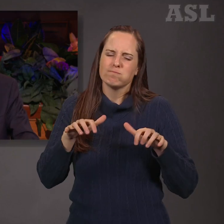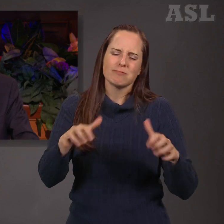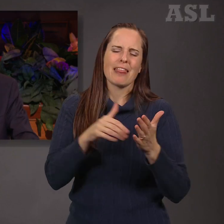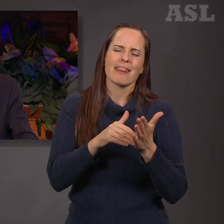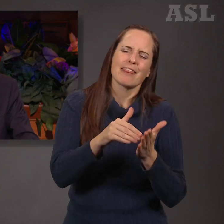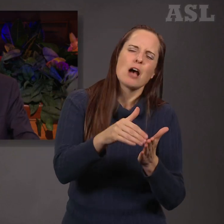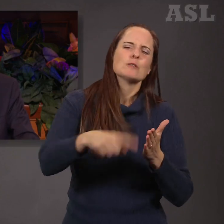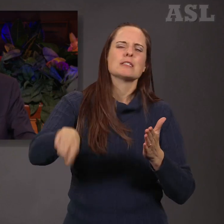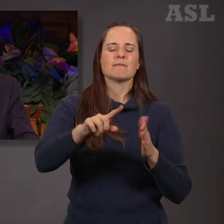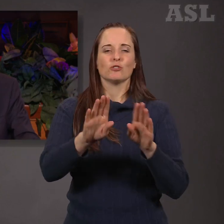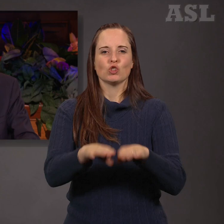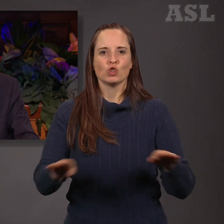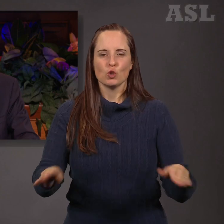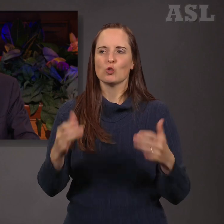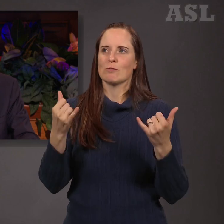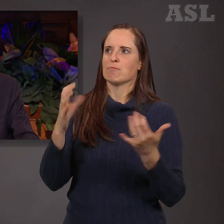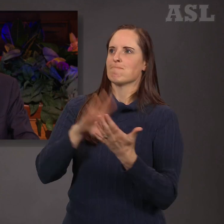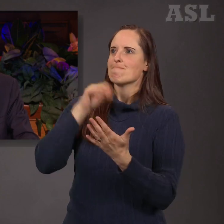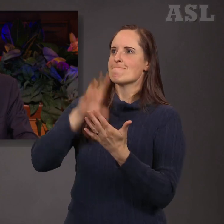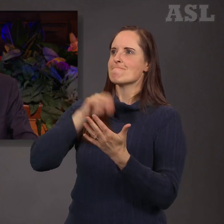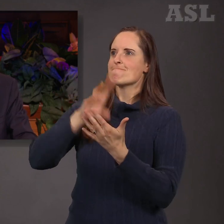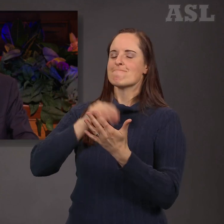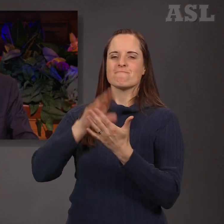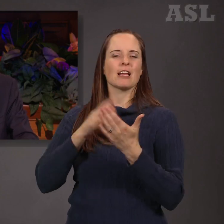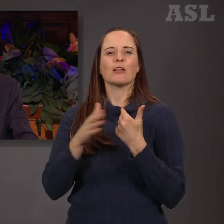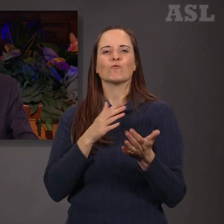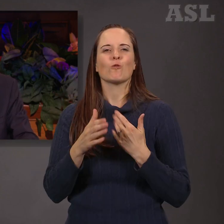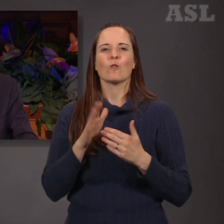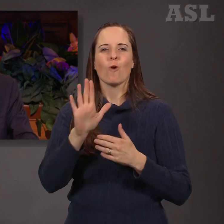children during stressful years of displacement.